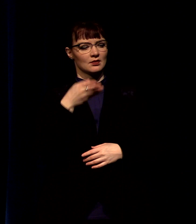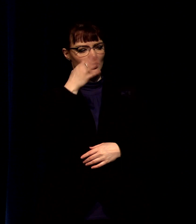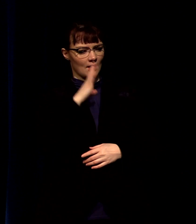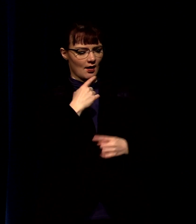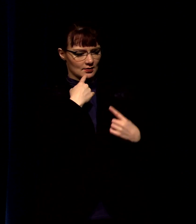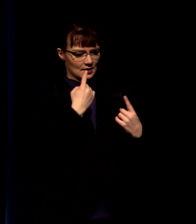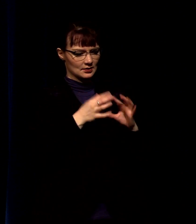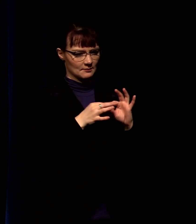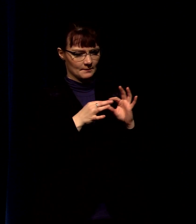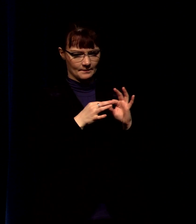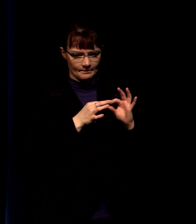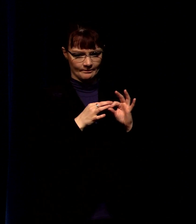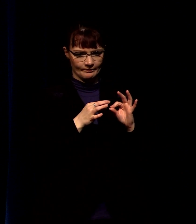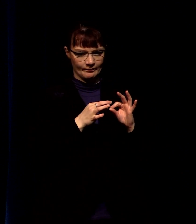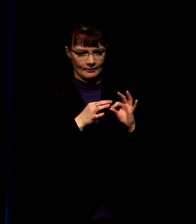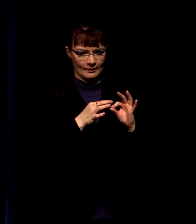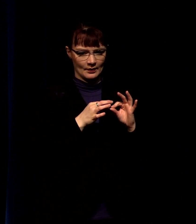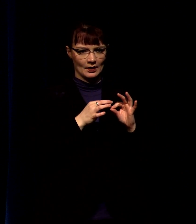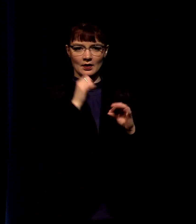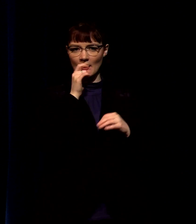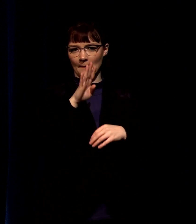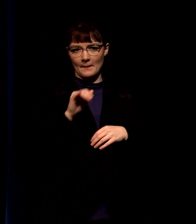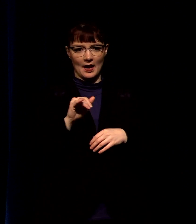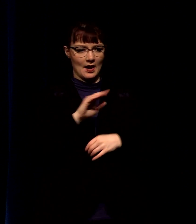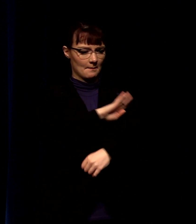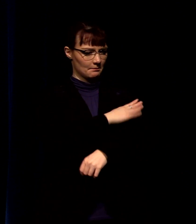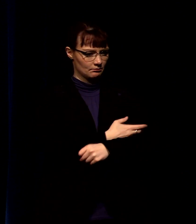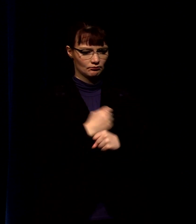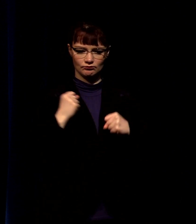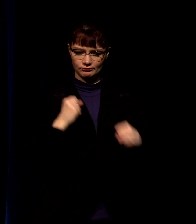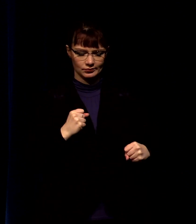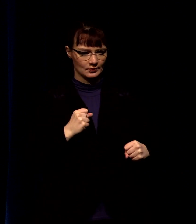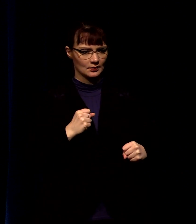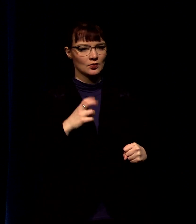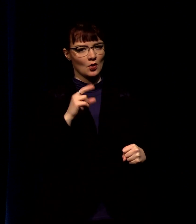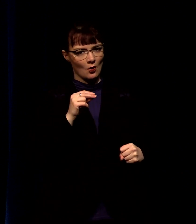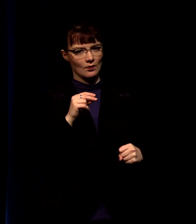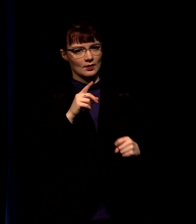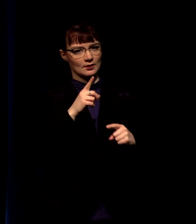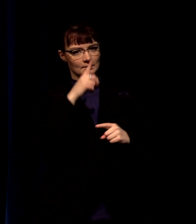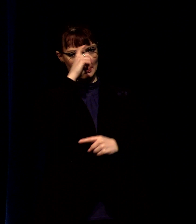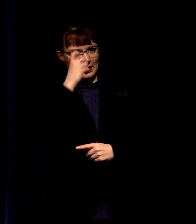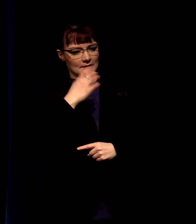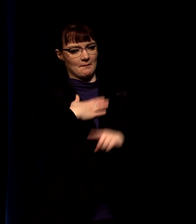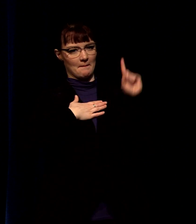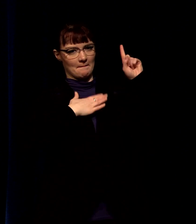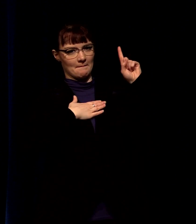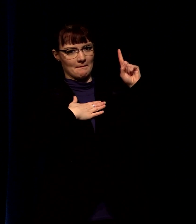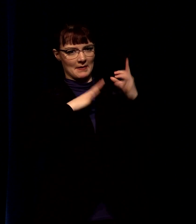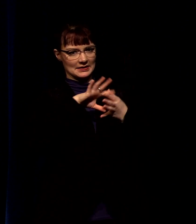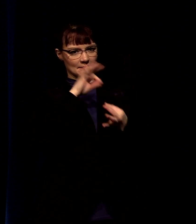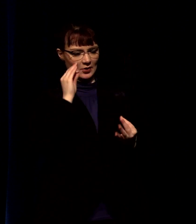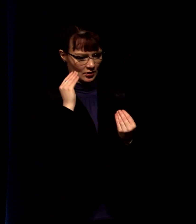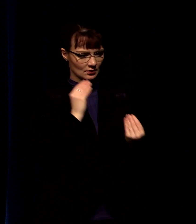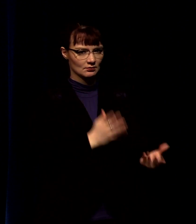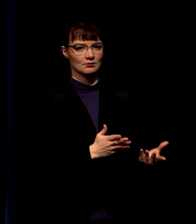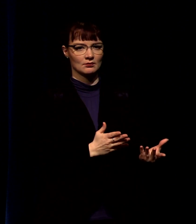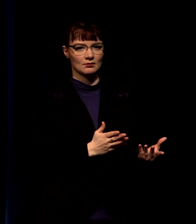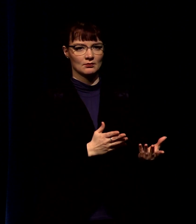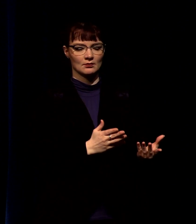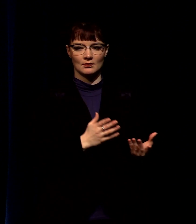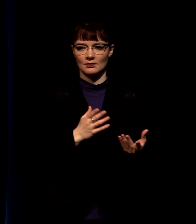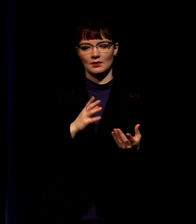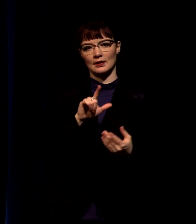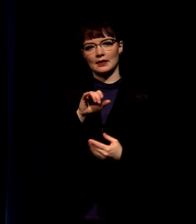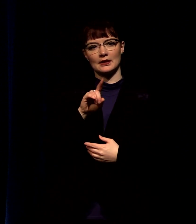says it's not by might it's not by power but by my spirit says the lord real quick not by might it's not by your